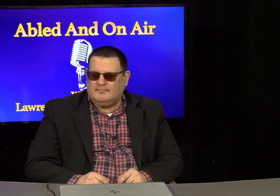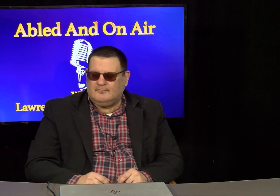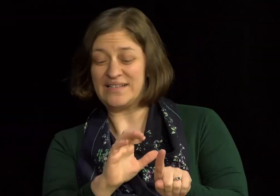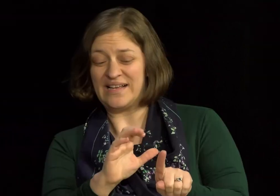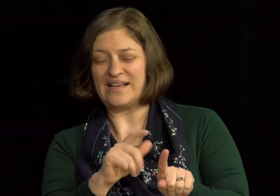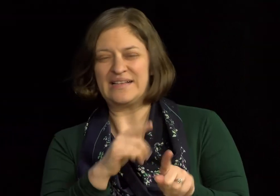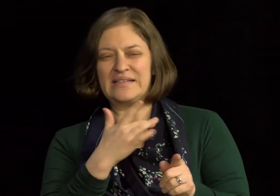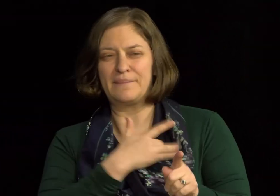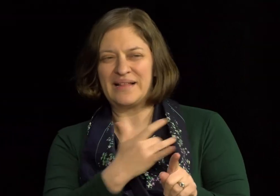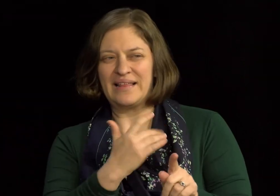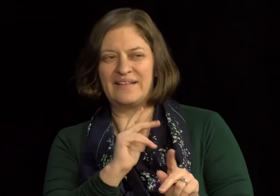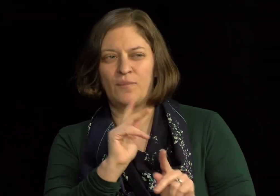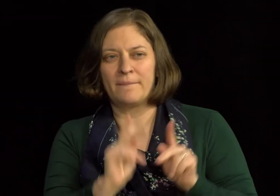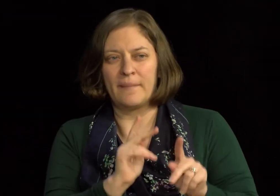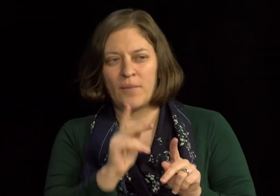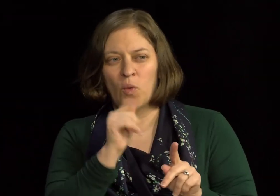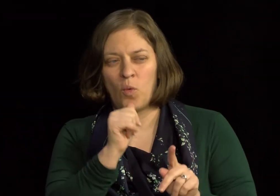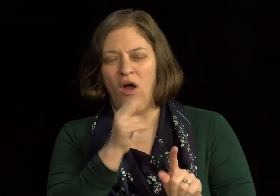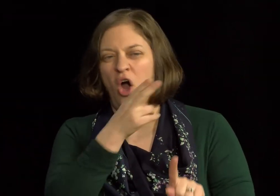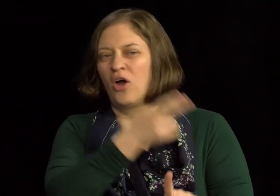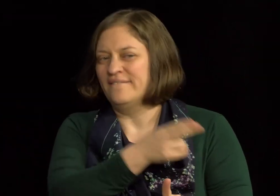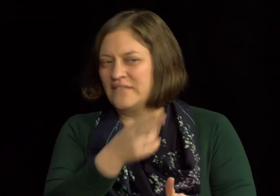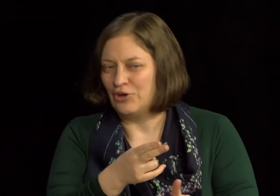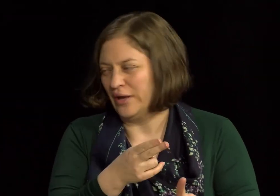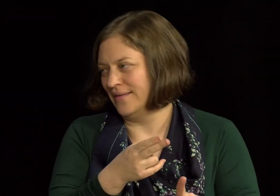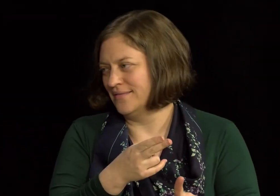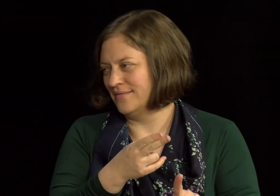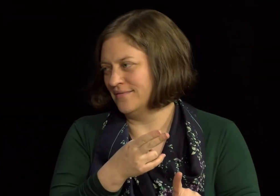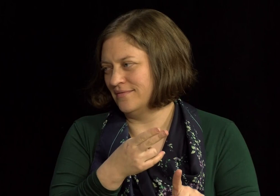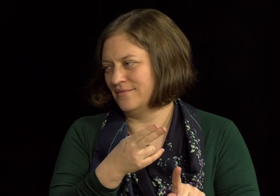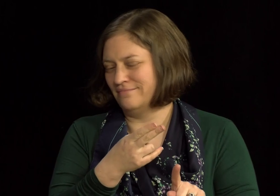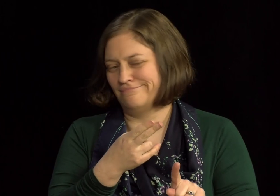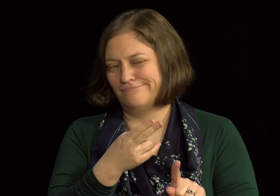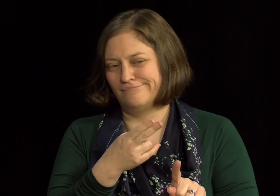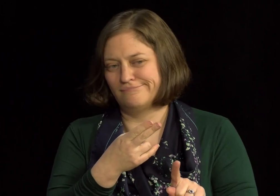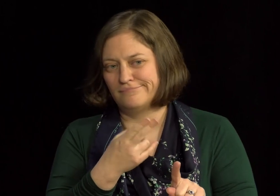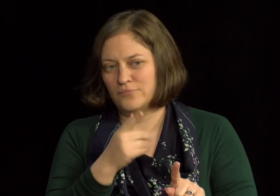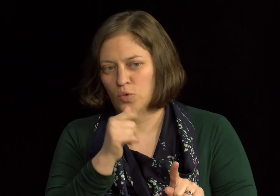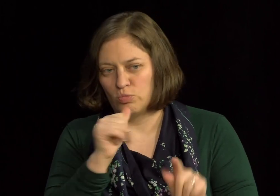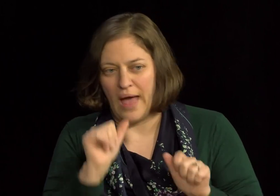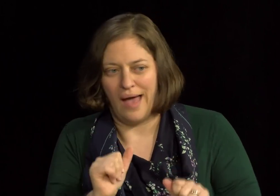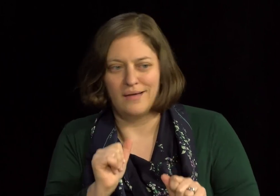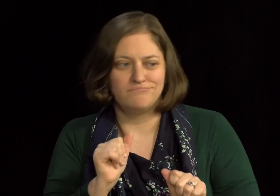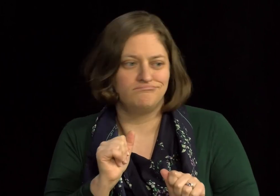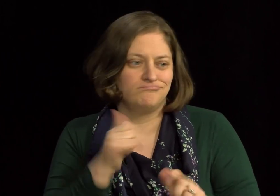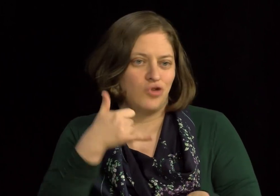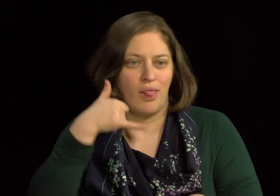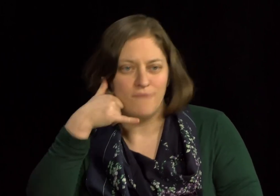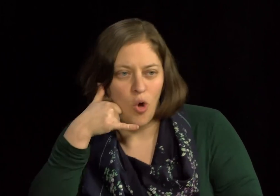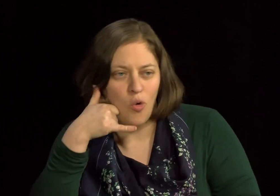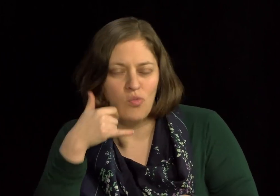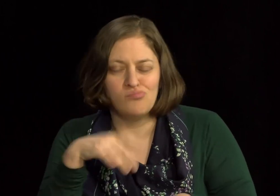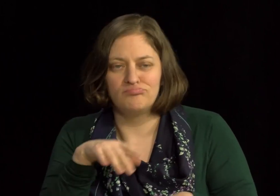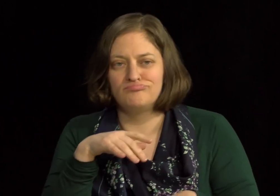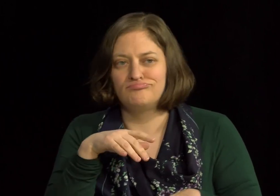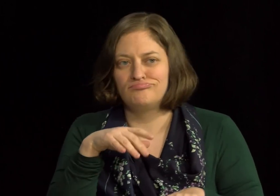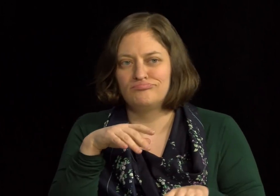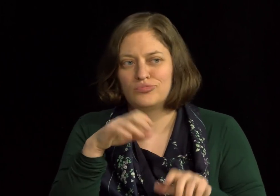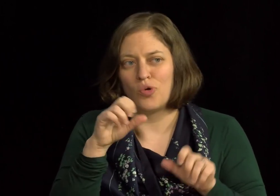So, for over-the-counter hearing aids, typically, those are for people who are hard of hearing. So, in other words, people who hear somewhat,